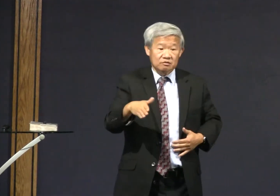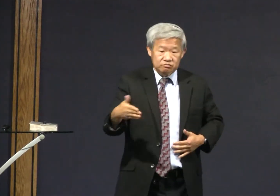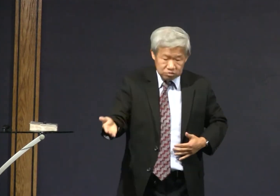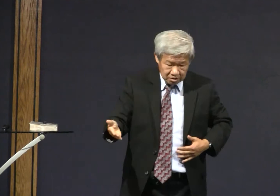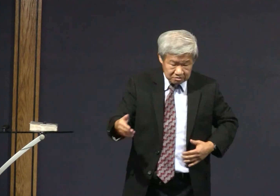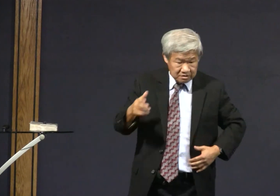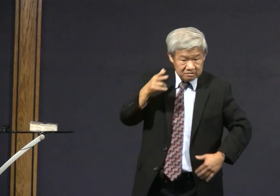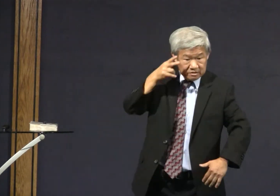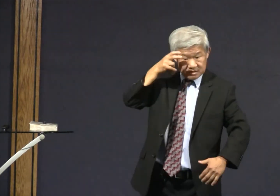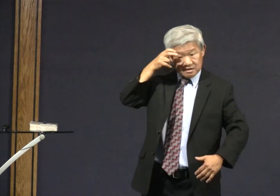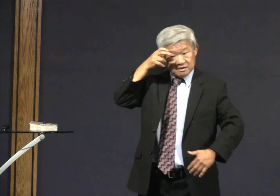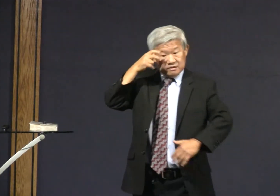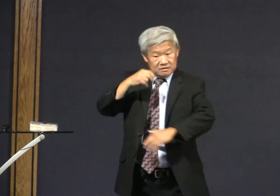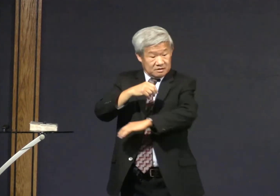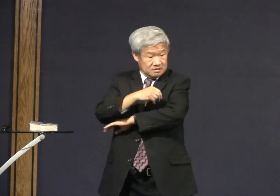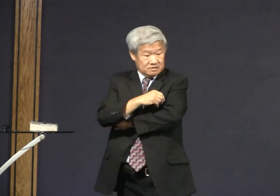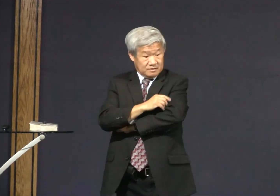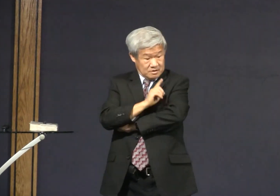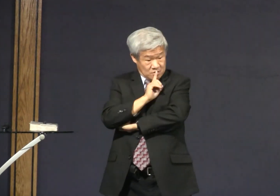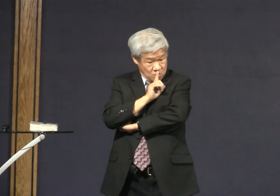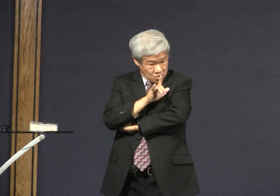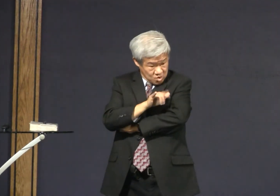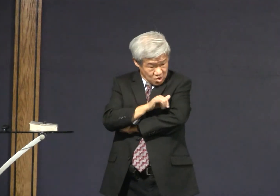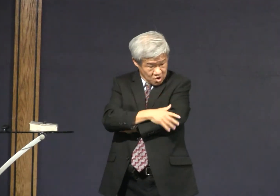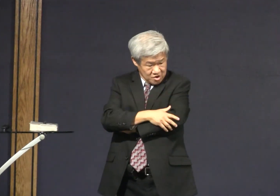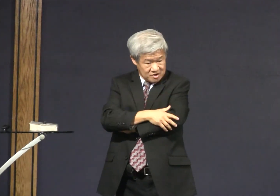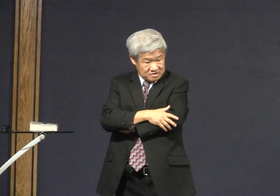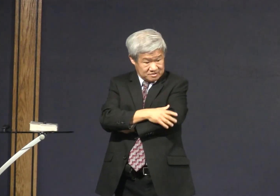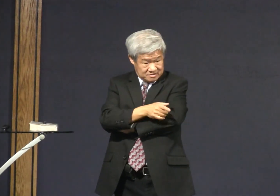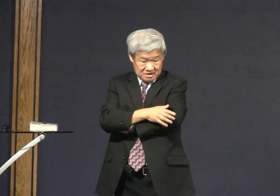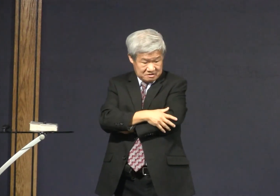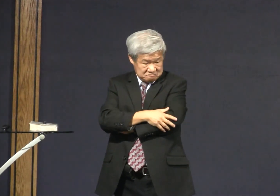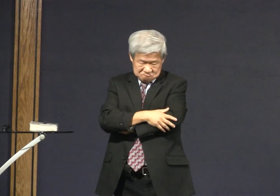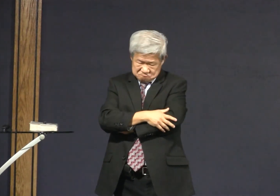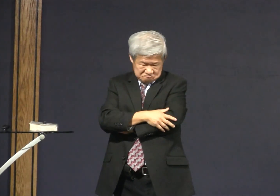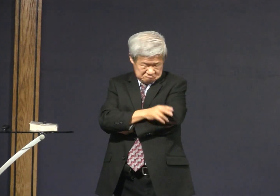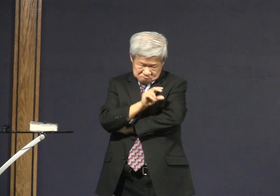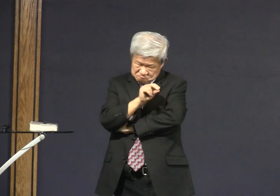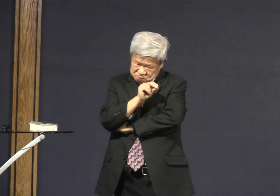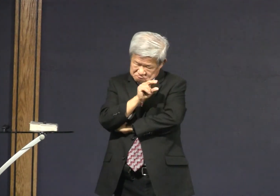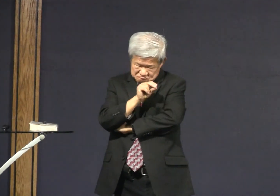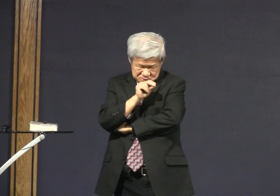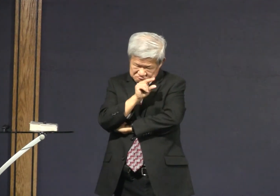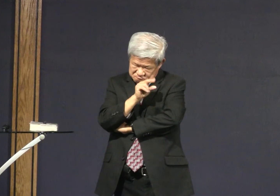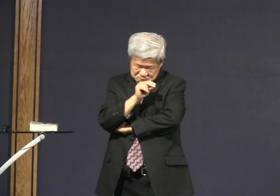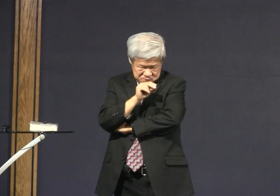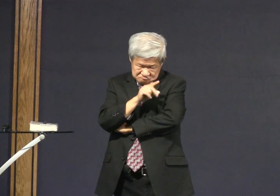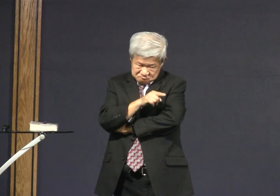If you eat of that, you will die. And Satan said, oh, really? No.